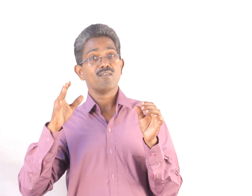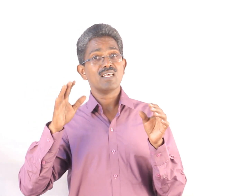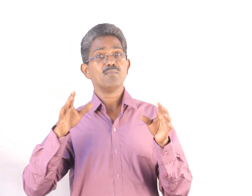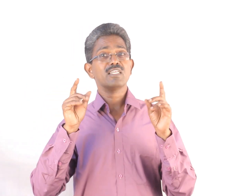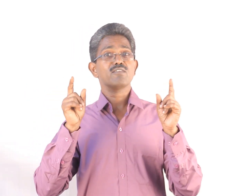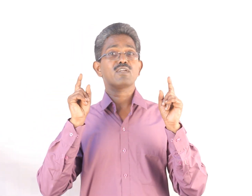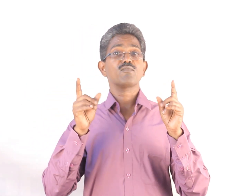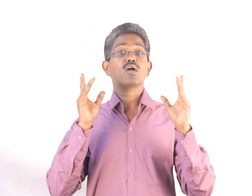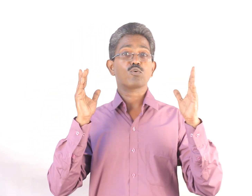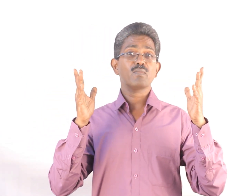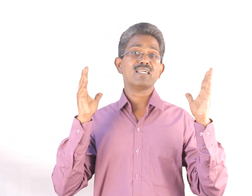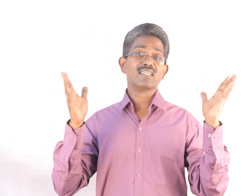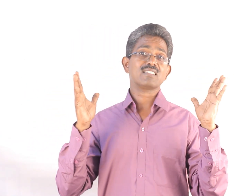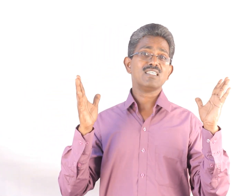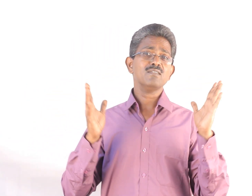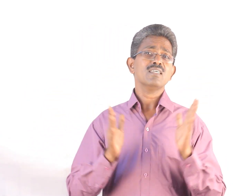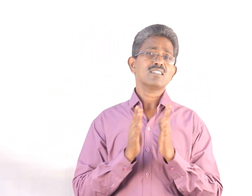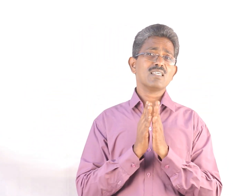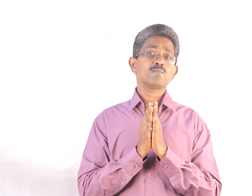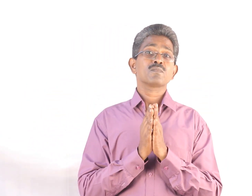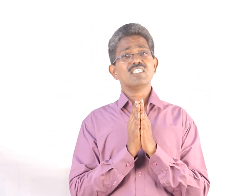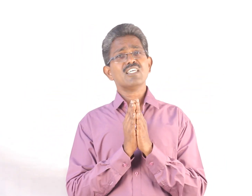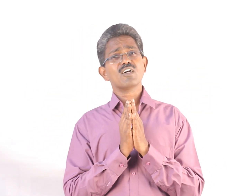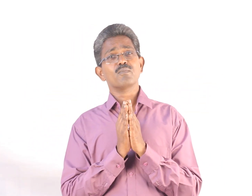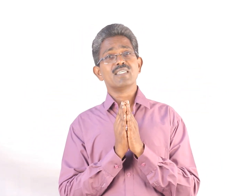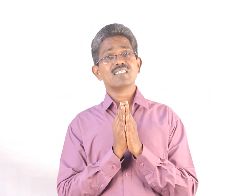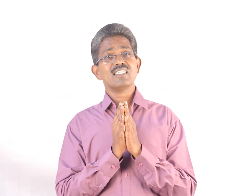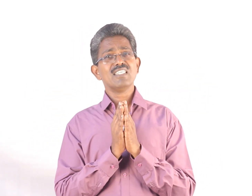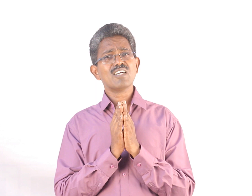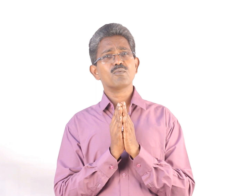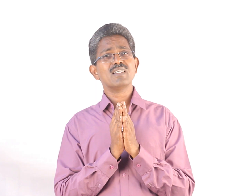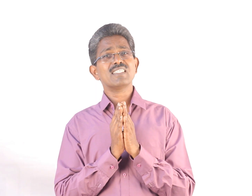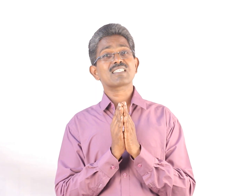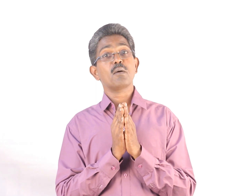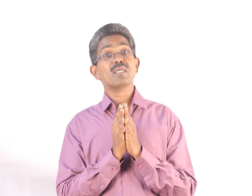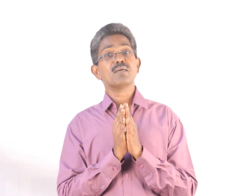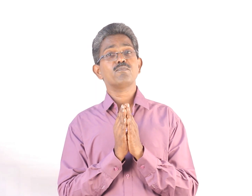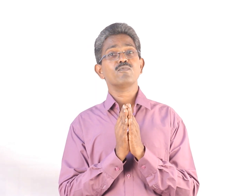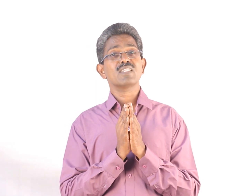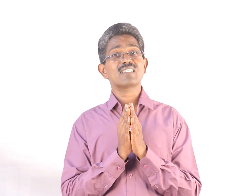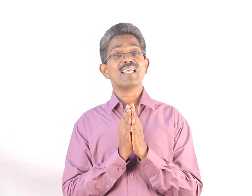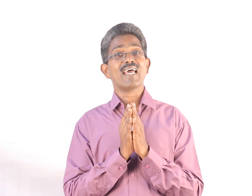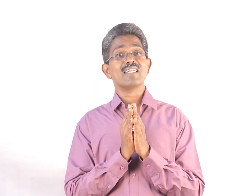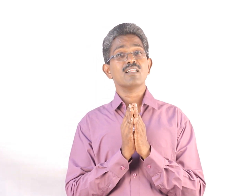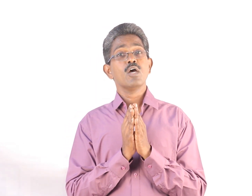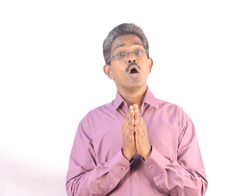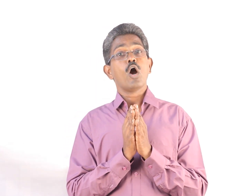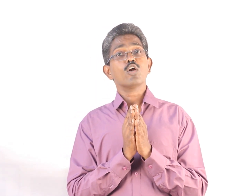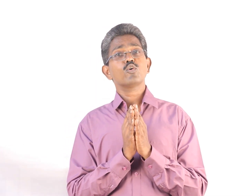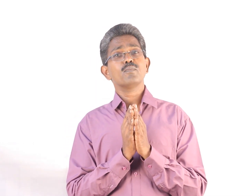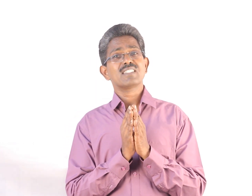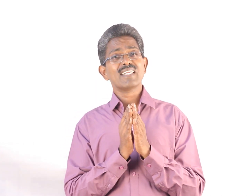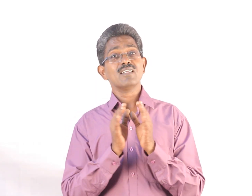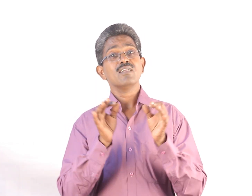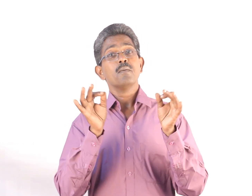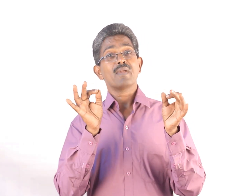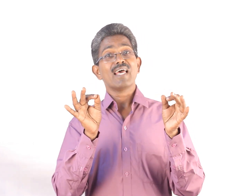available in the field of automobile industry. India government, India government is coming up with an auto mission plan